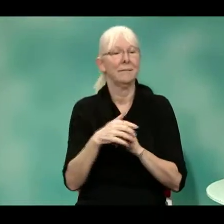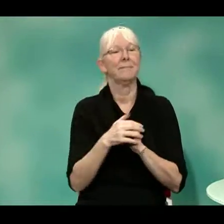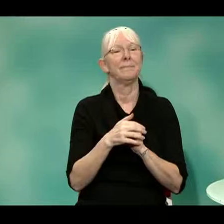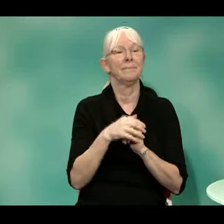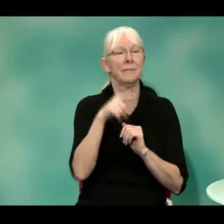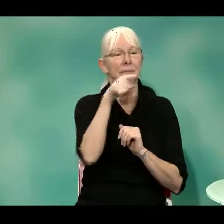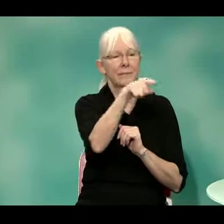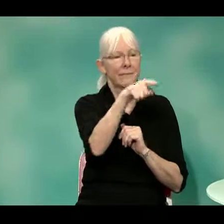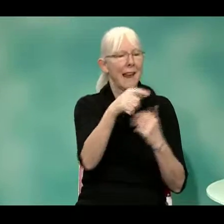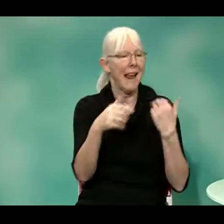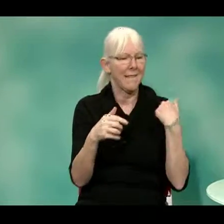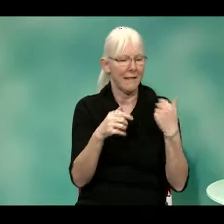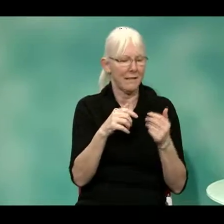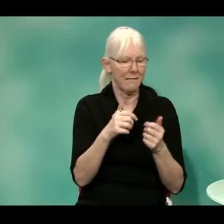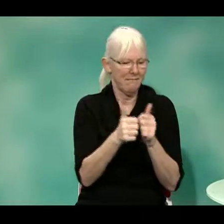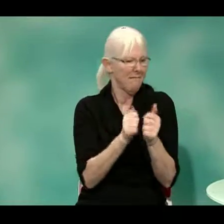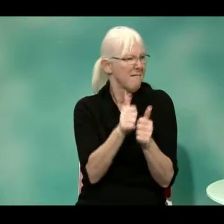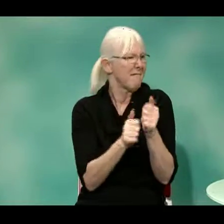and they showed me the T911 area.